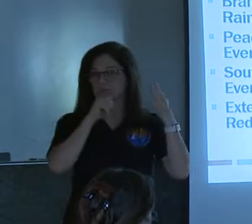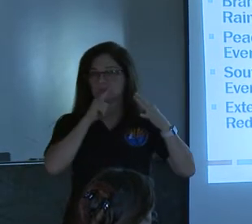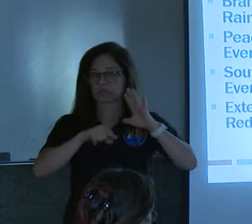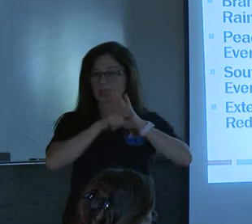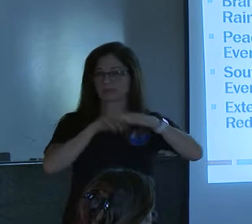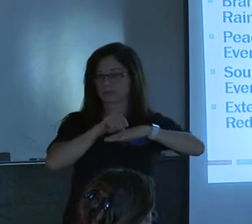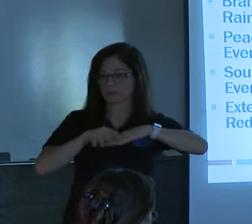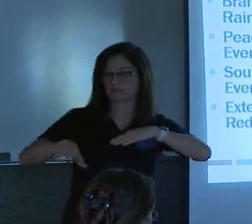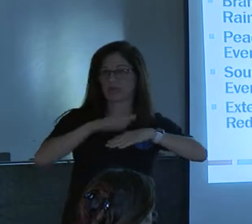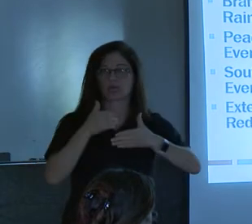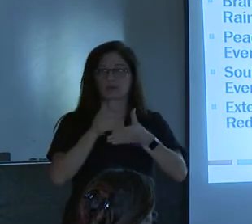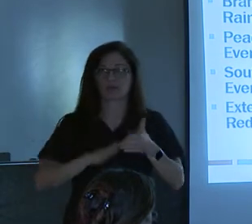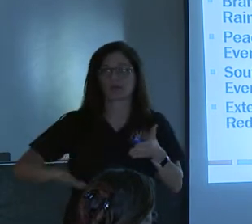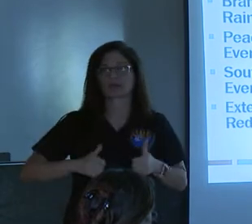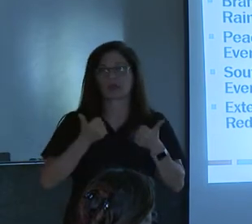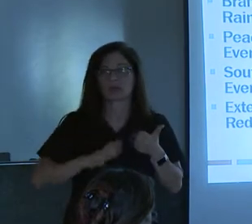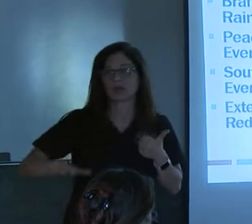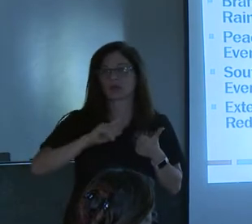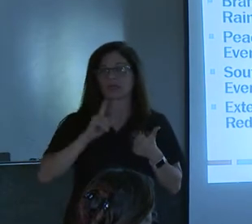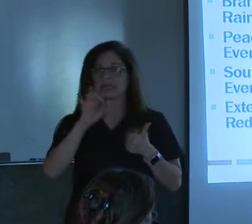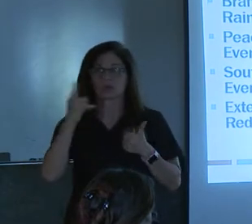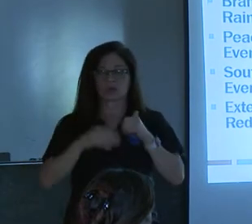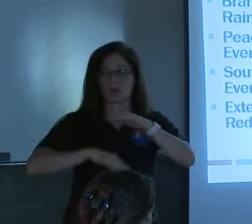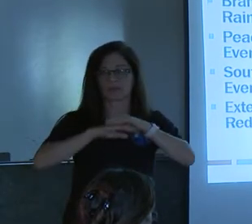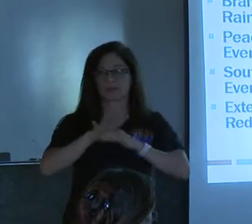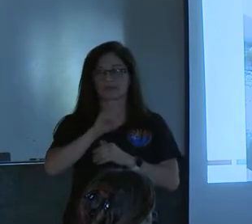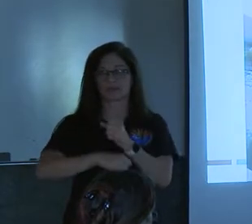residential area when we were only up to a 50 year event.